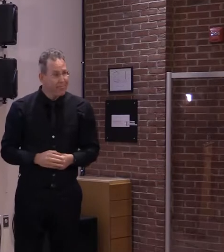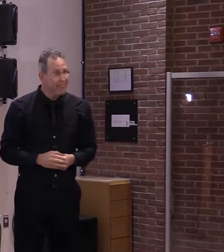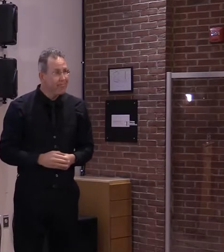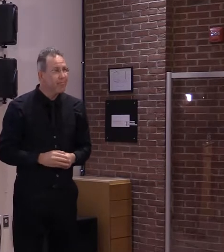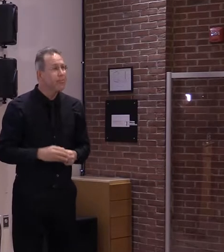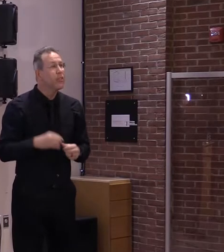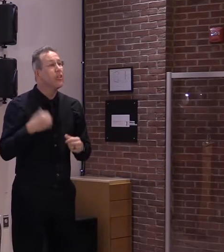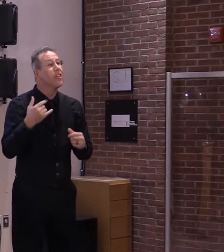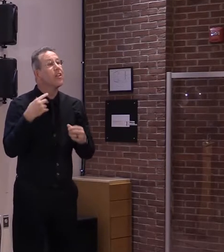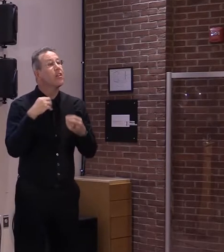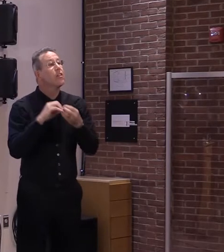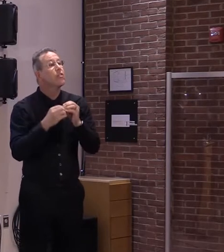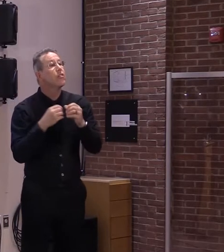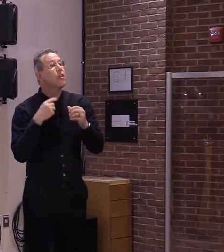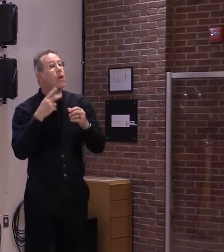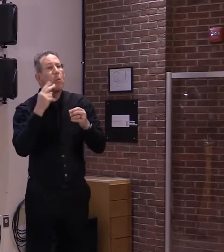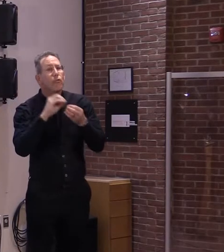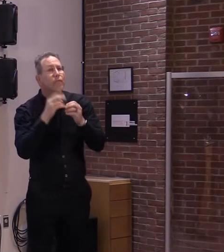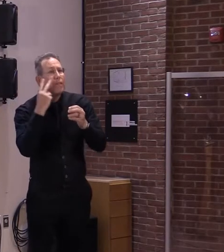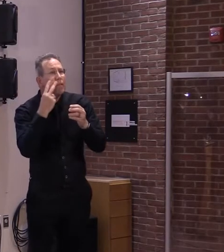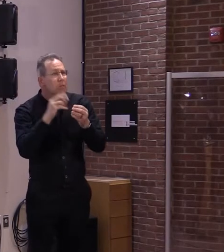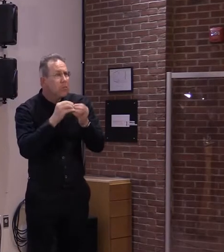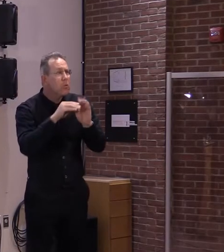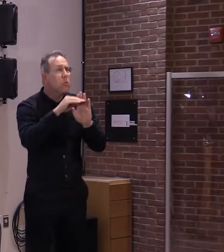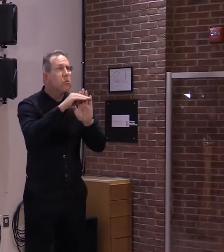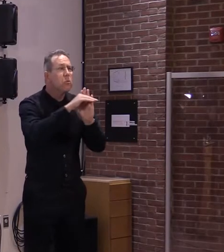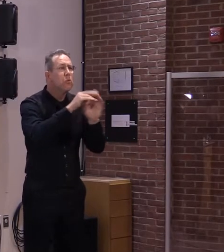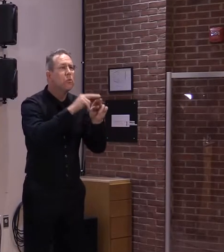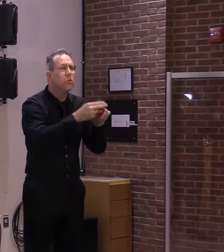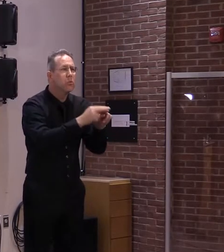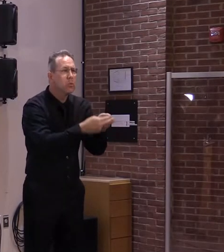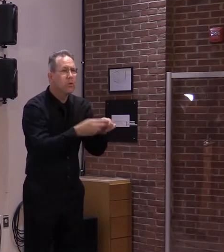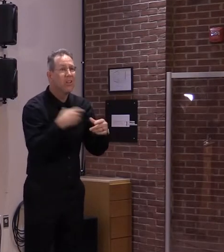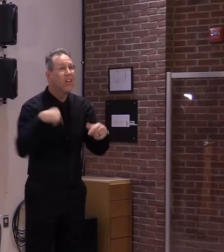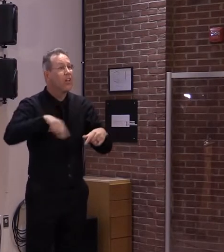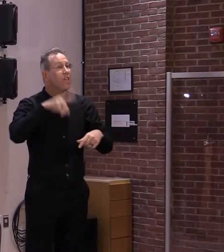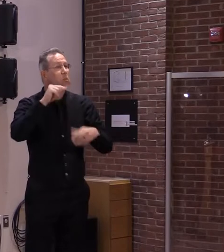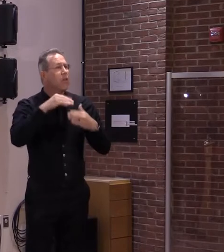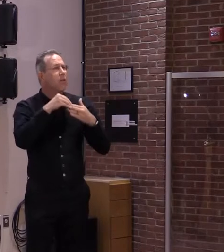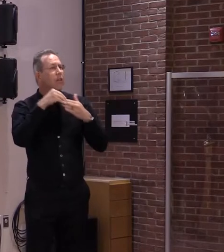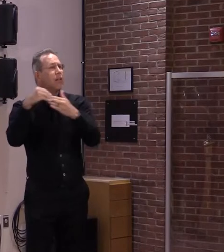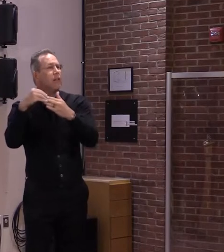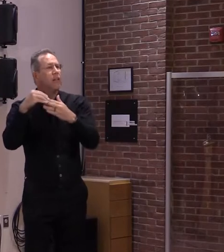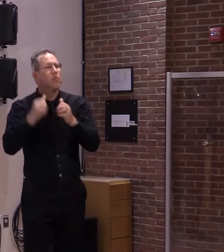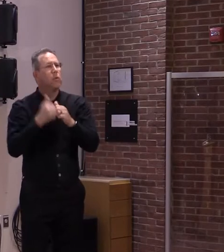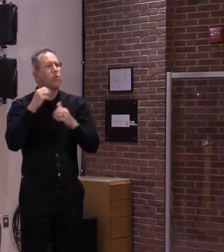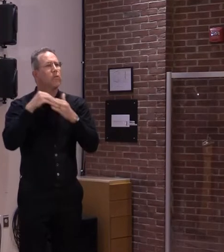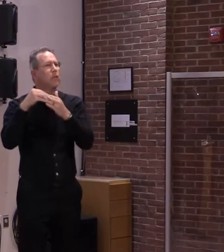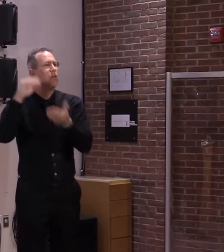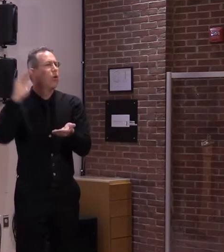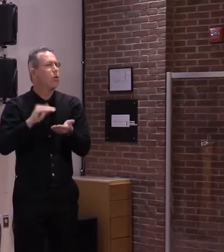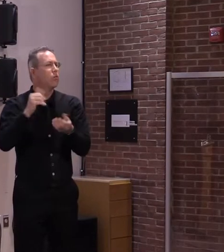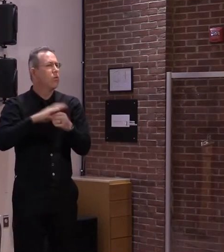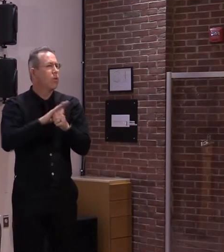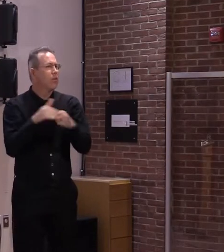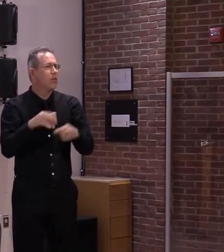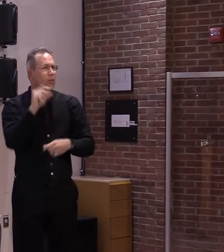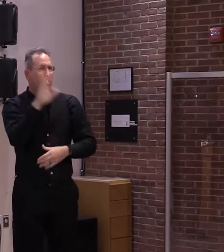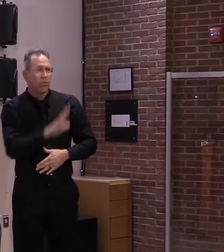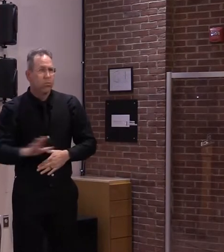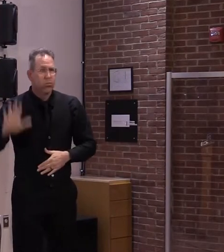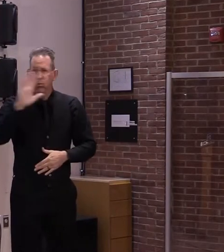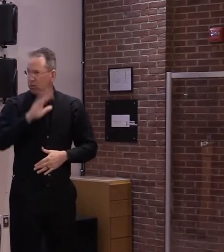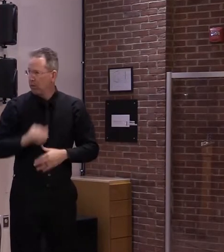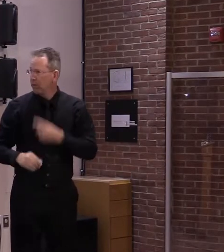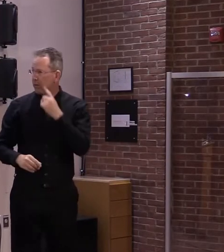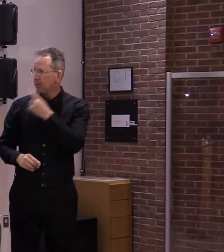continue to lead the country in per capita testing. The dramatic drop in cases that we are experiencing this month